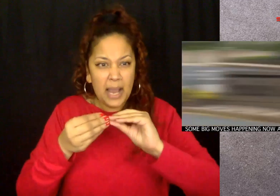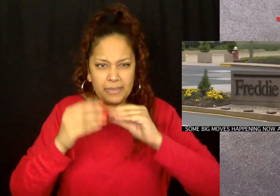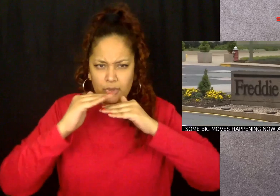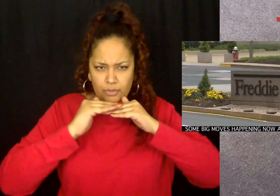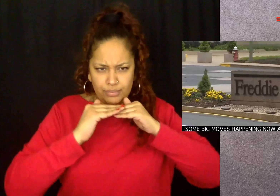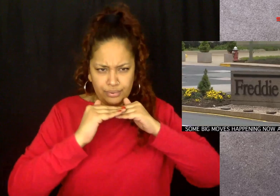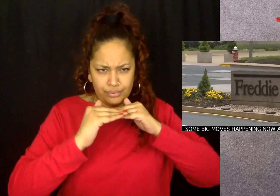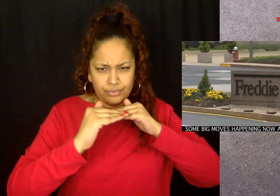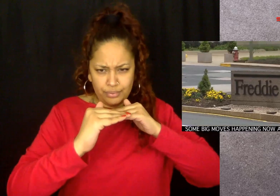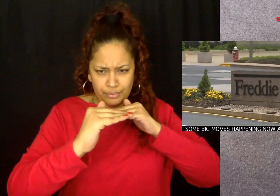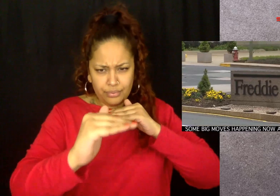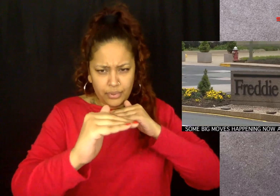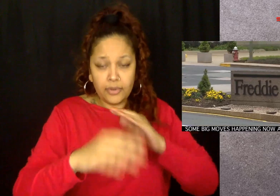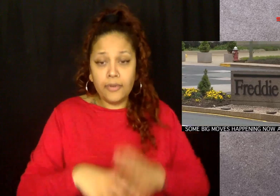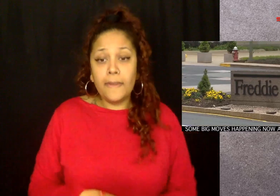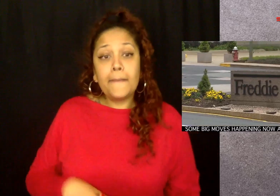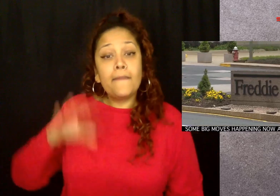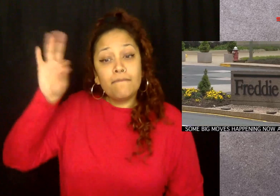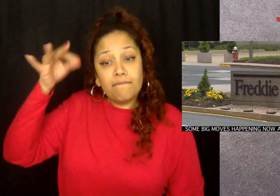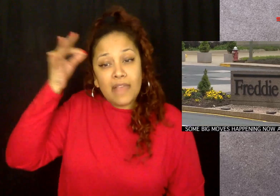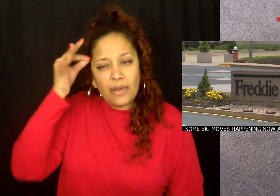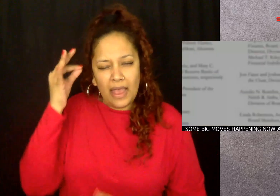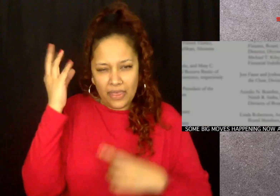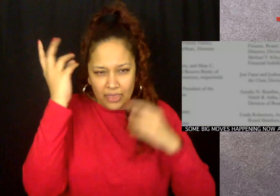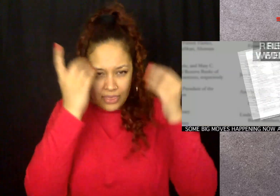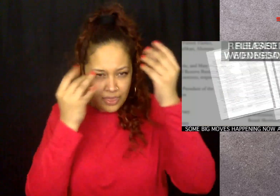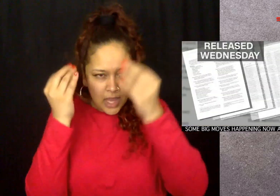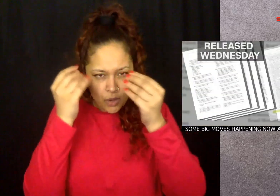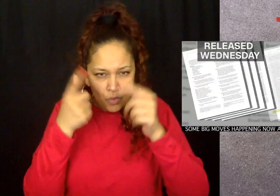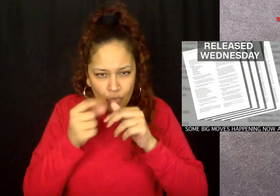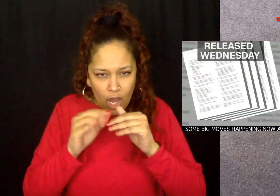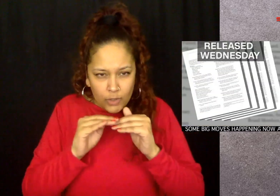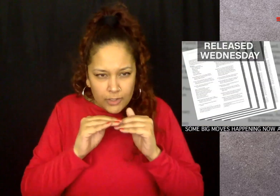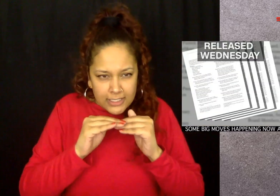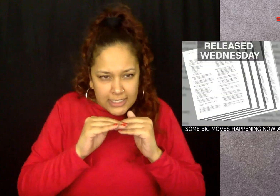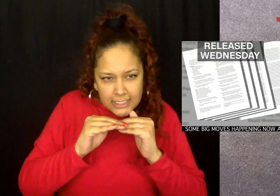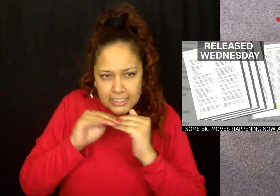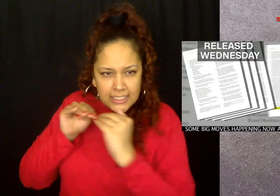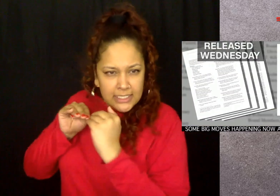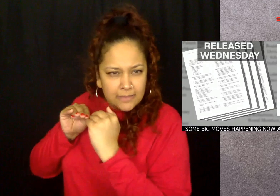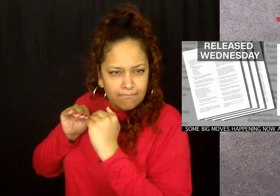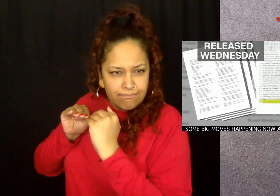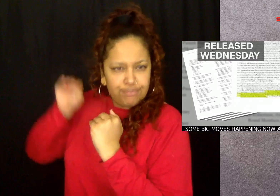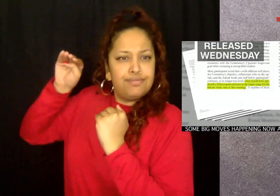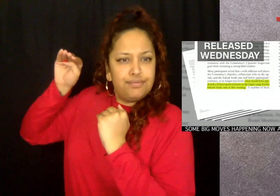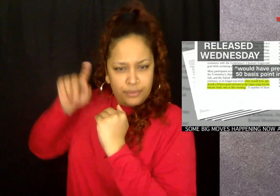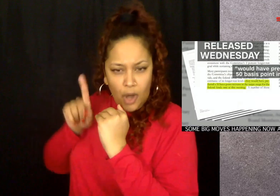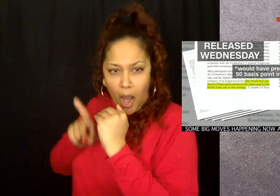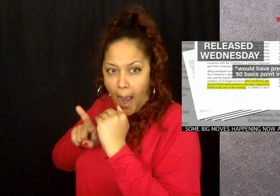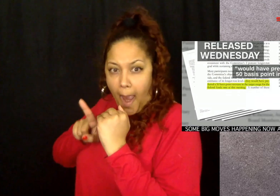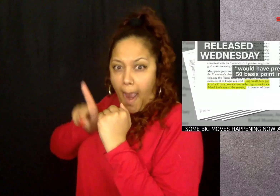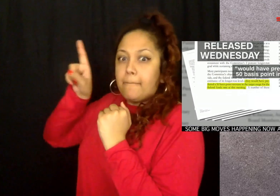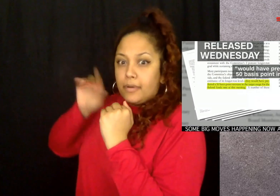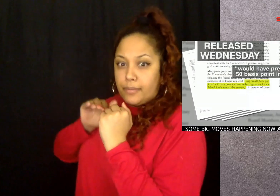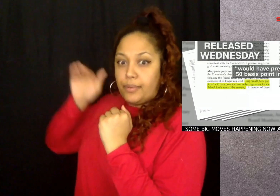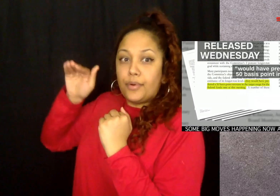Since those numbers are baselines, the Fed is thinking about hiking interest rates